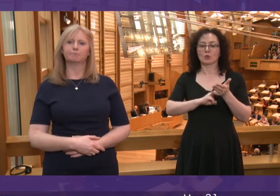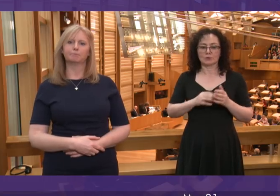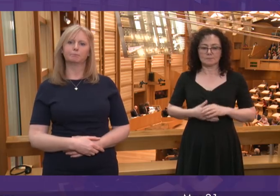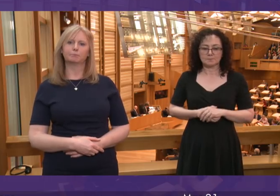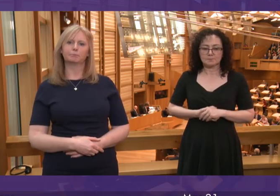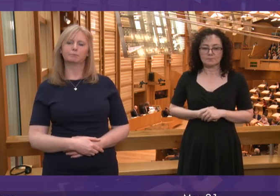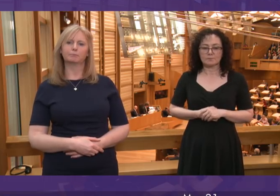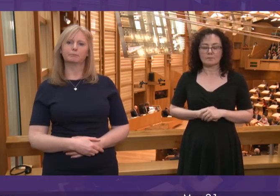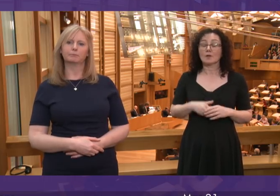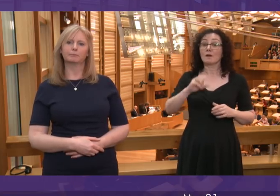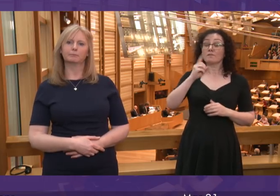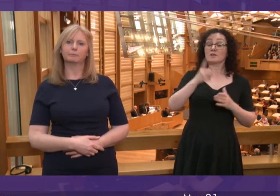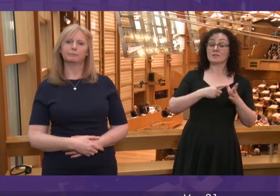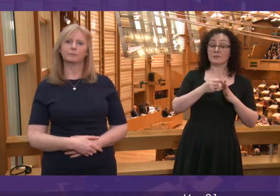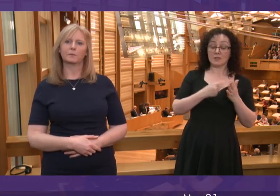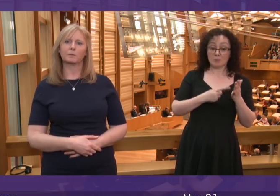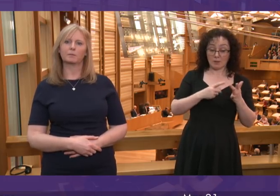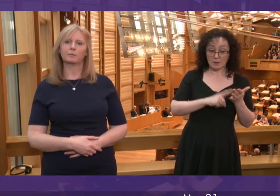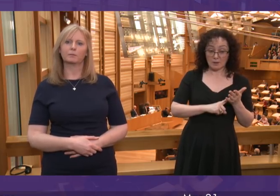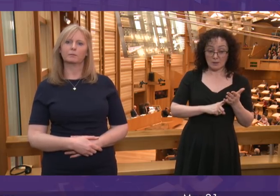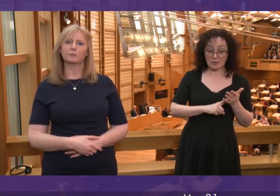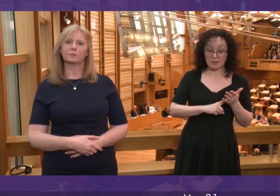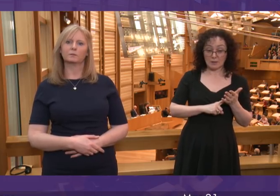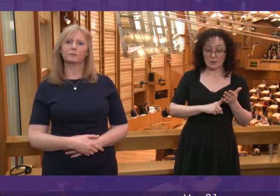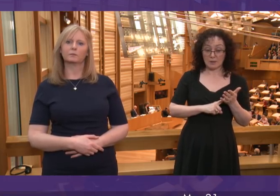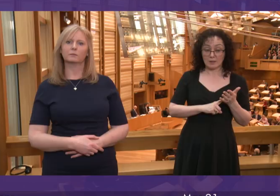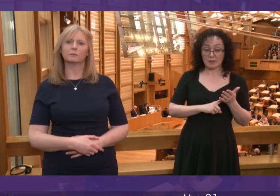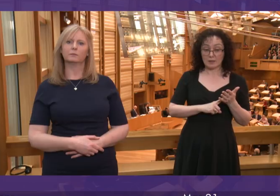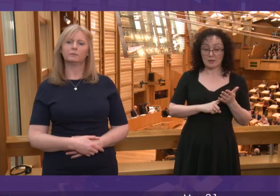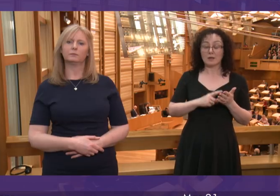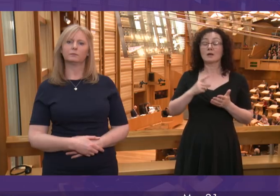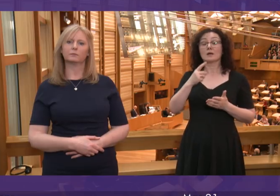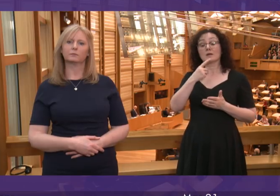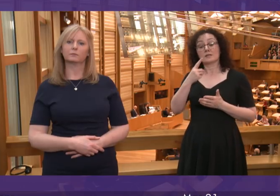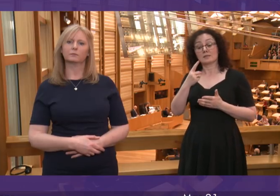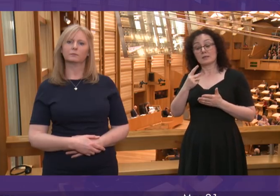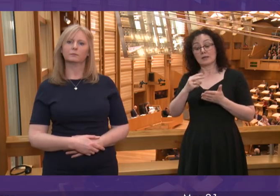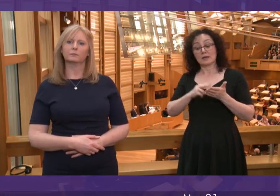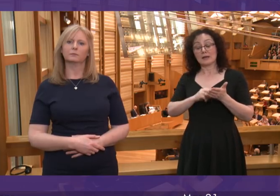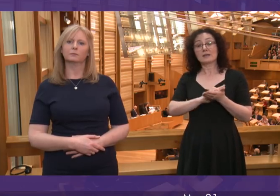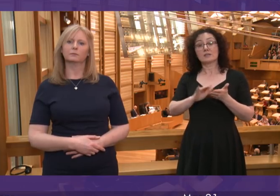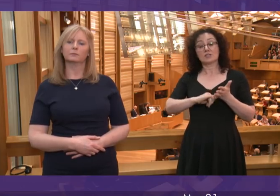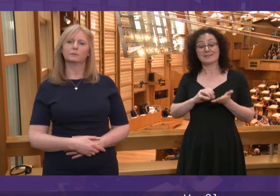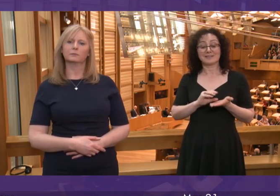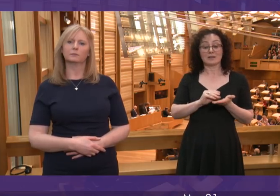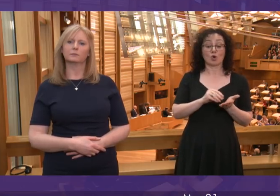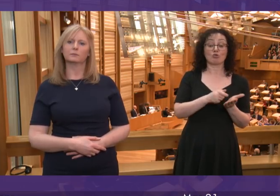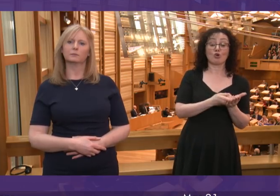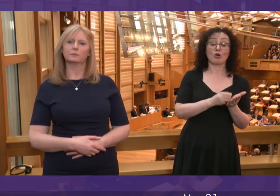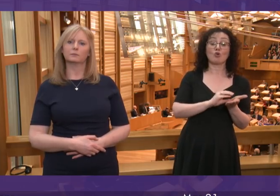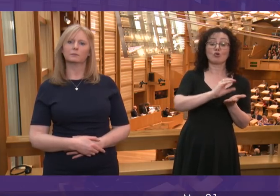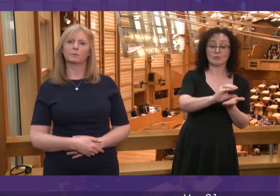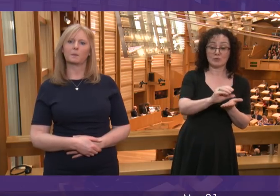Mark 1st of April, employer contributions to NHS pension schemes will increase from 14.9% to 20.9%.